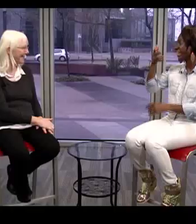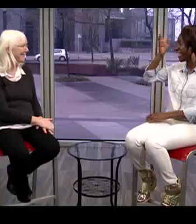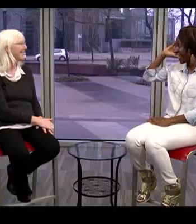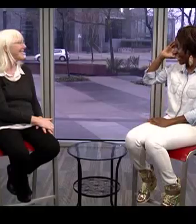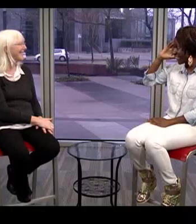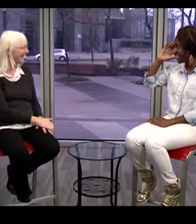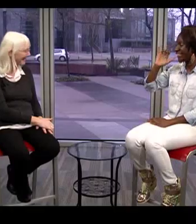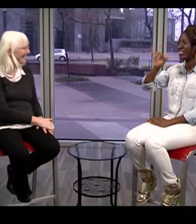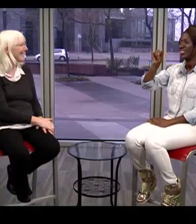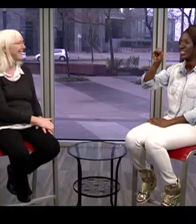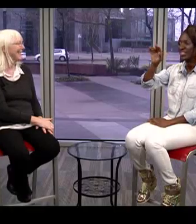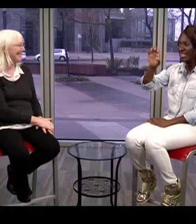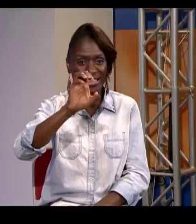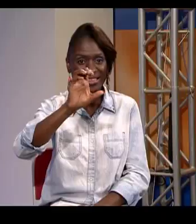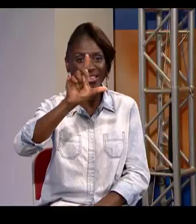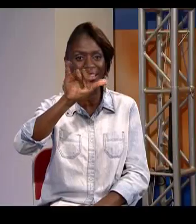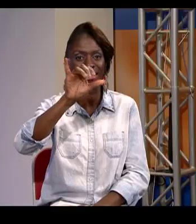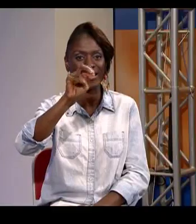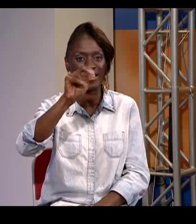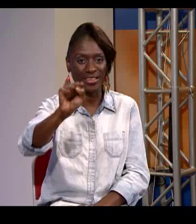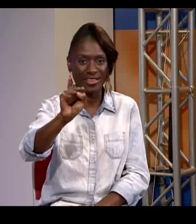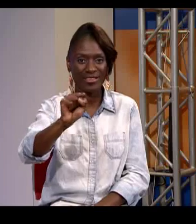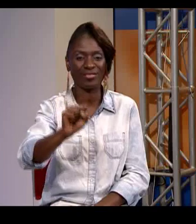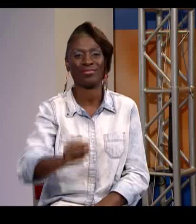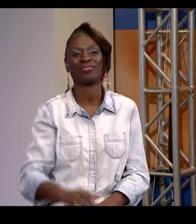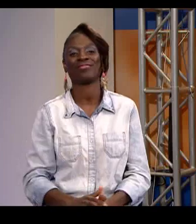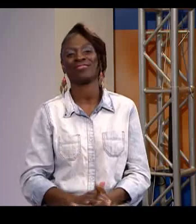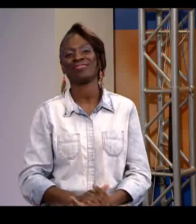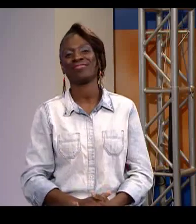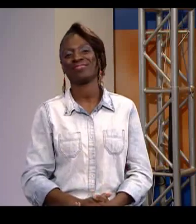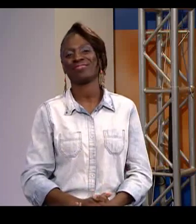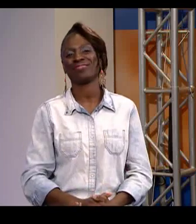Thank you so much for coming, Janice. And this is, again, Janice Lyons.